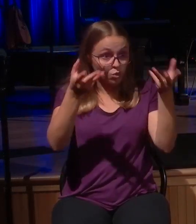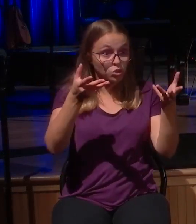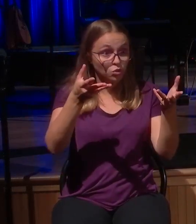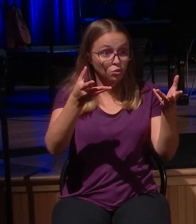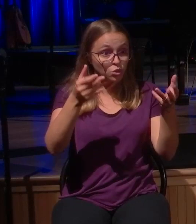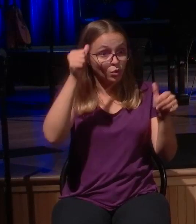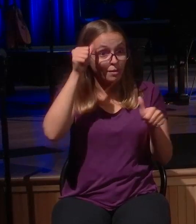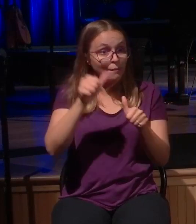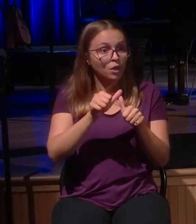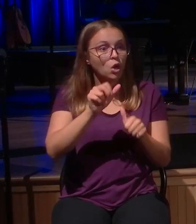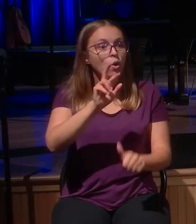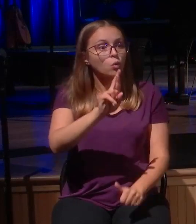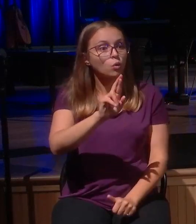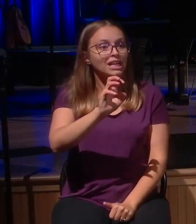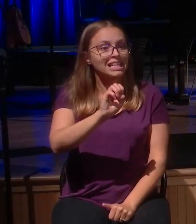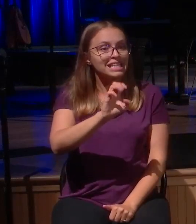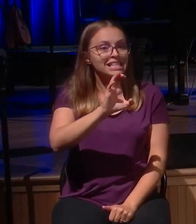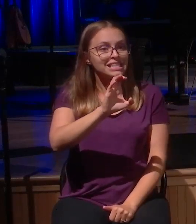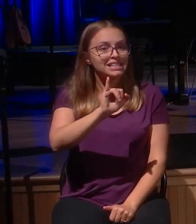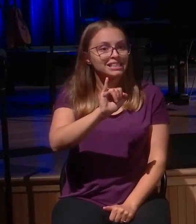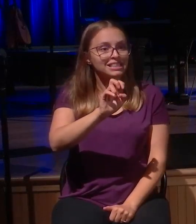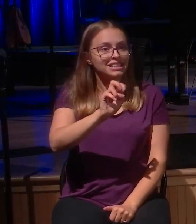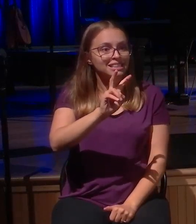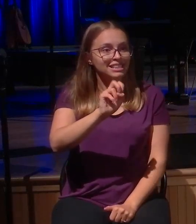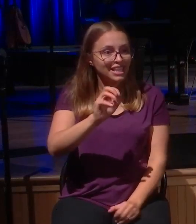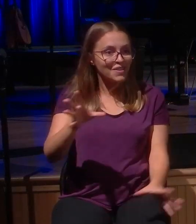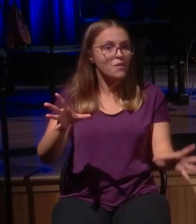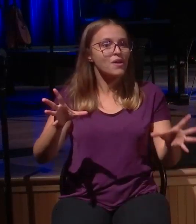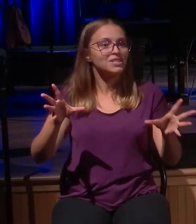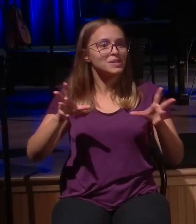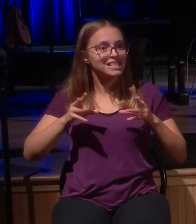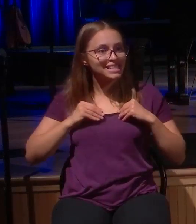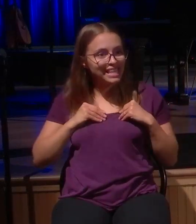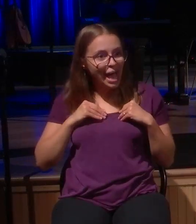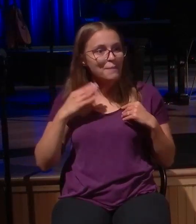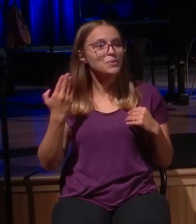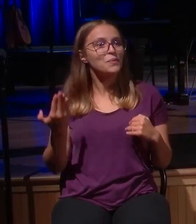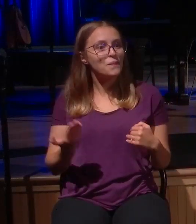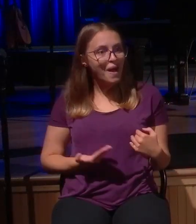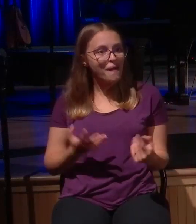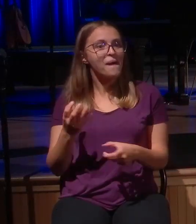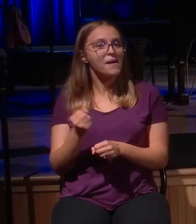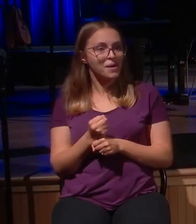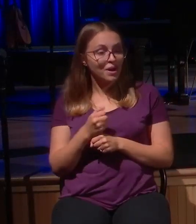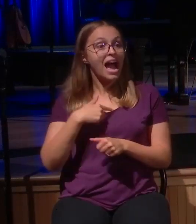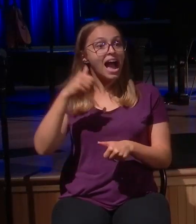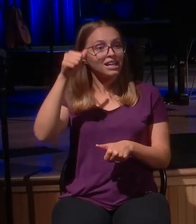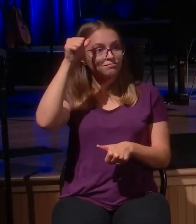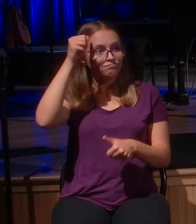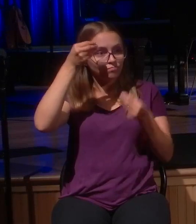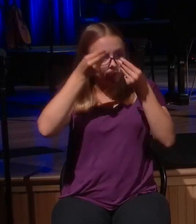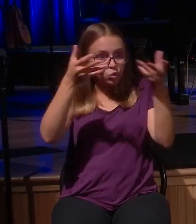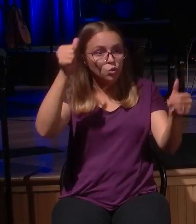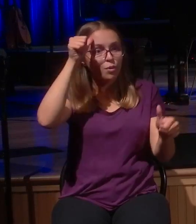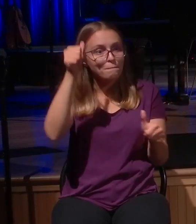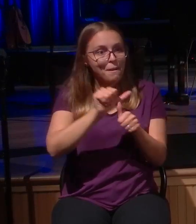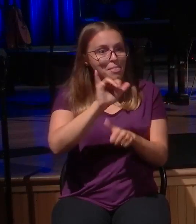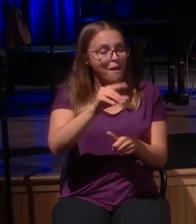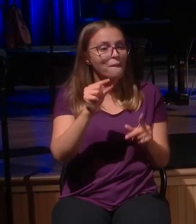Receives. To receive warmly. Welcome to warmly. To receive with acceptance. What's going